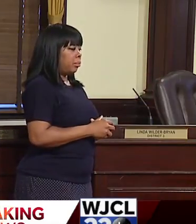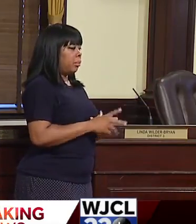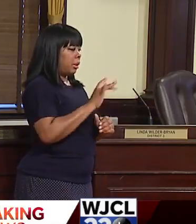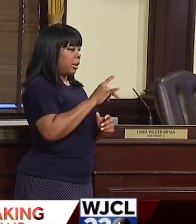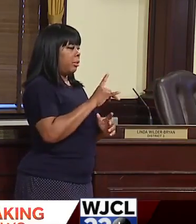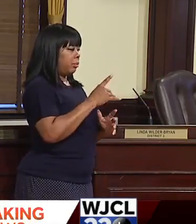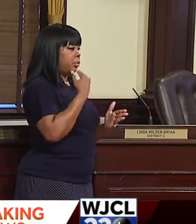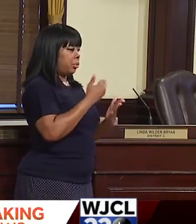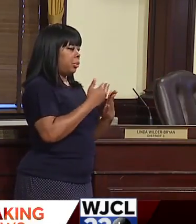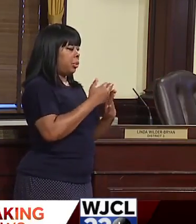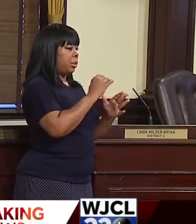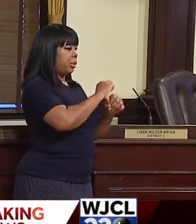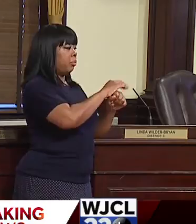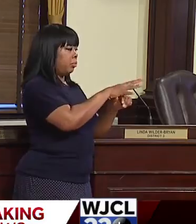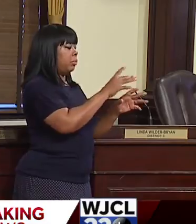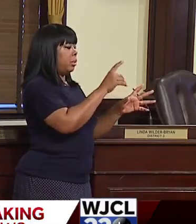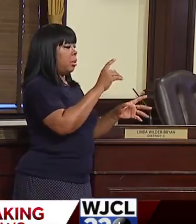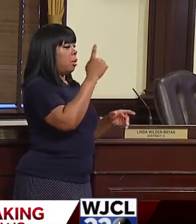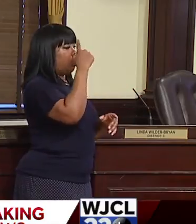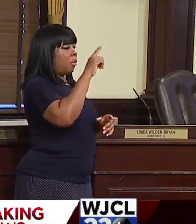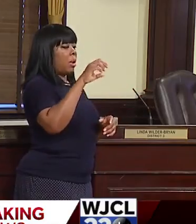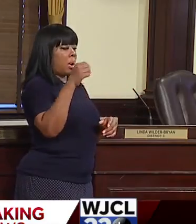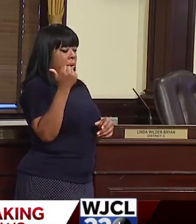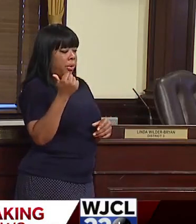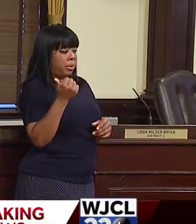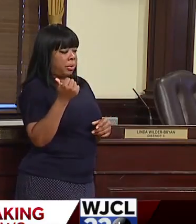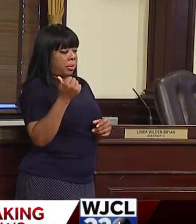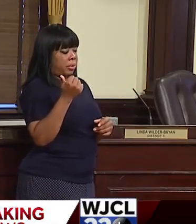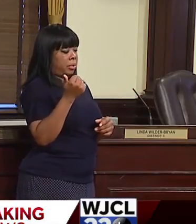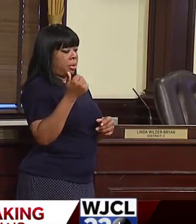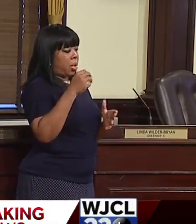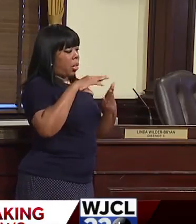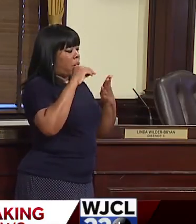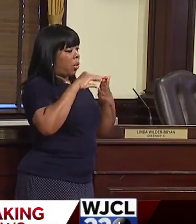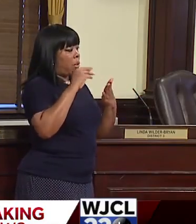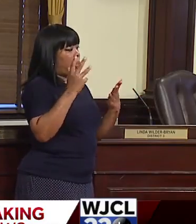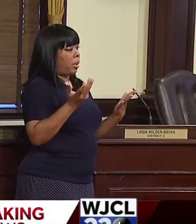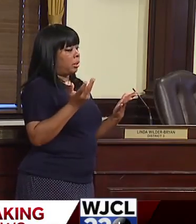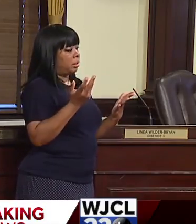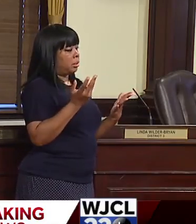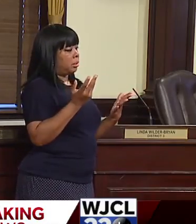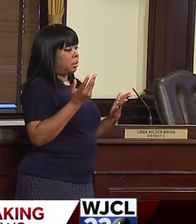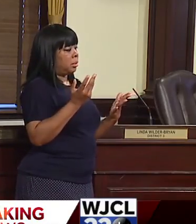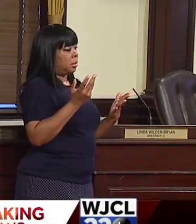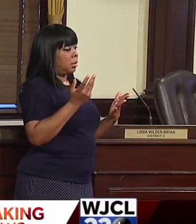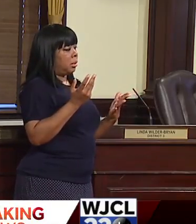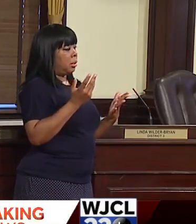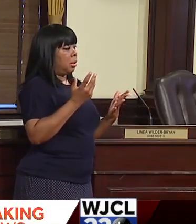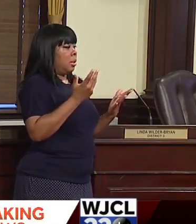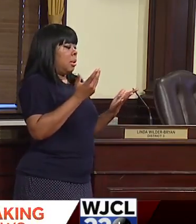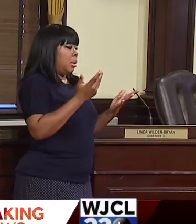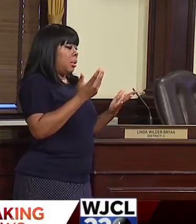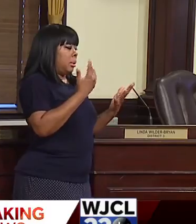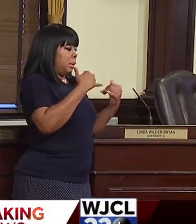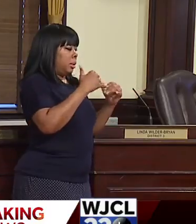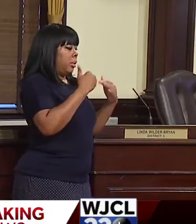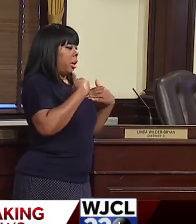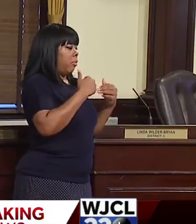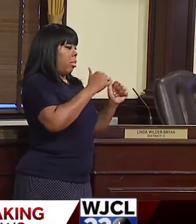it's effective. Um, to the other end of it, I think we've also learned that the backlog is still in results.